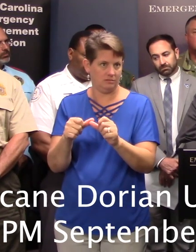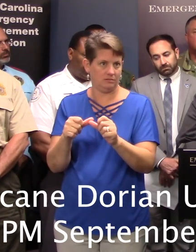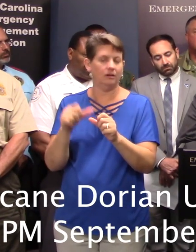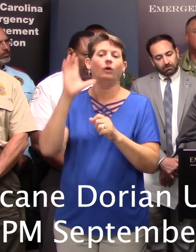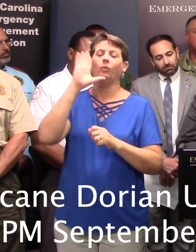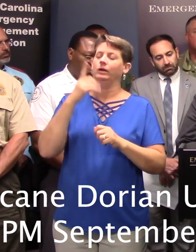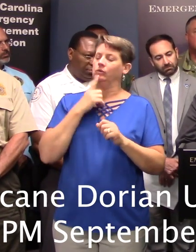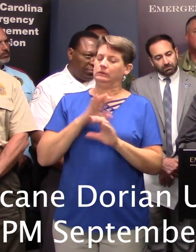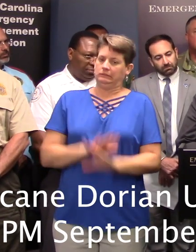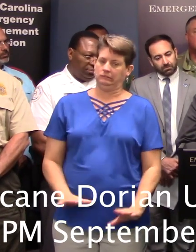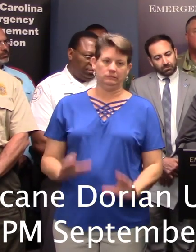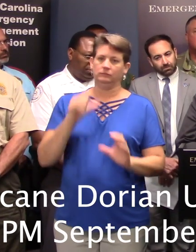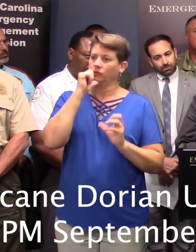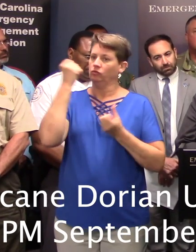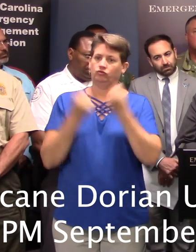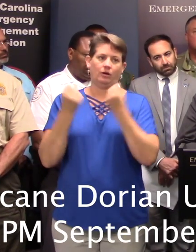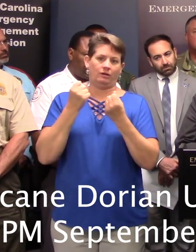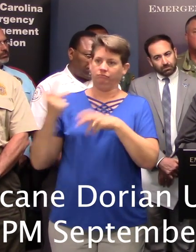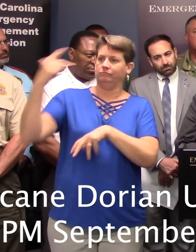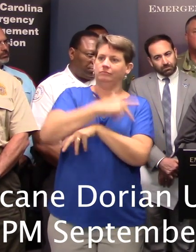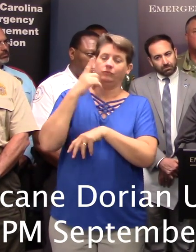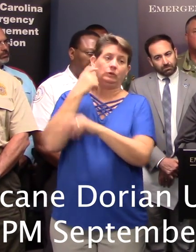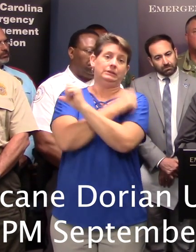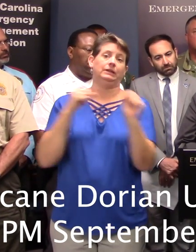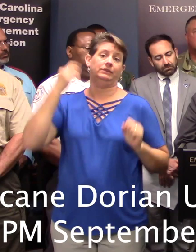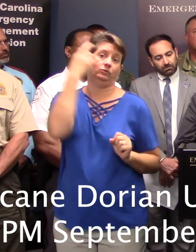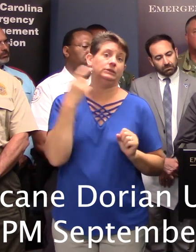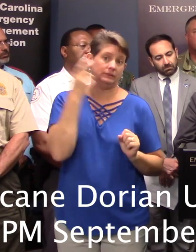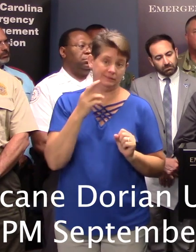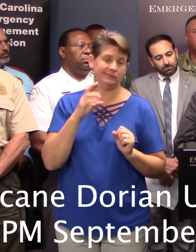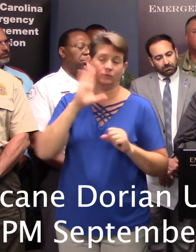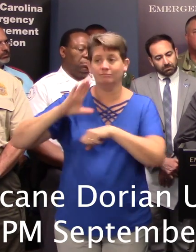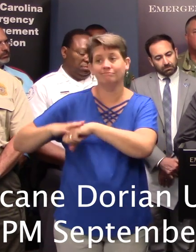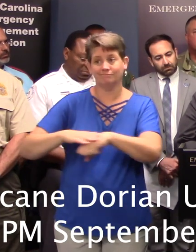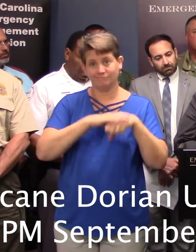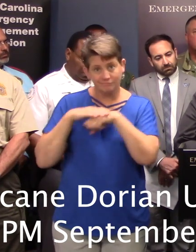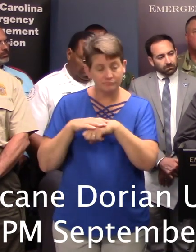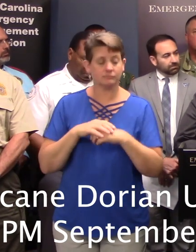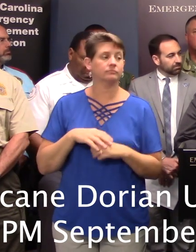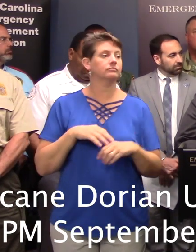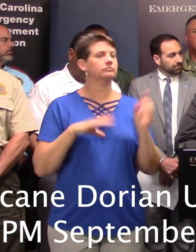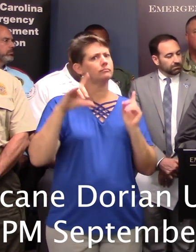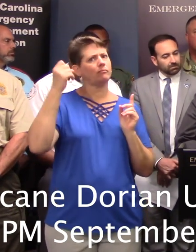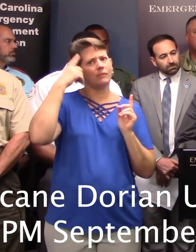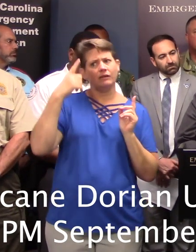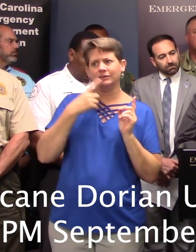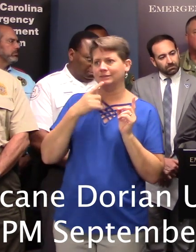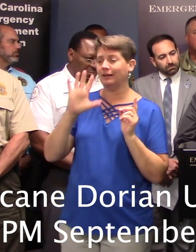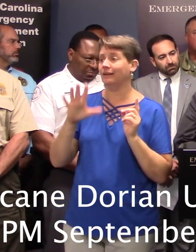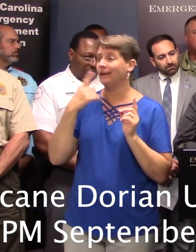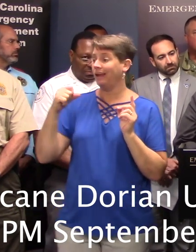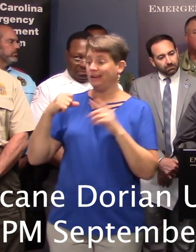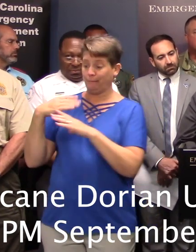against traveling on those structures due to safety considerations. And finally, as the Governor mentioned, please do not drive around any